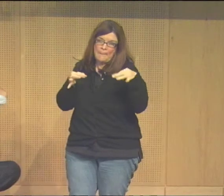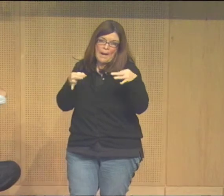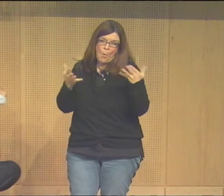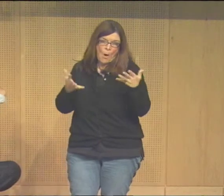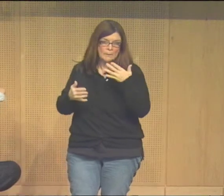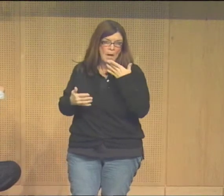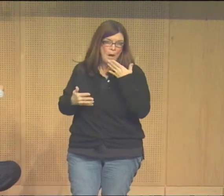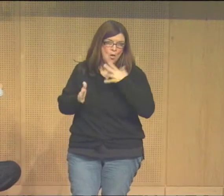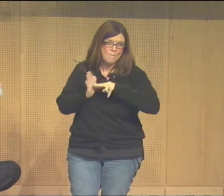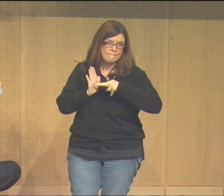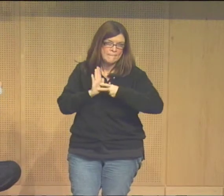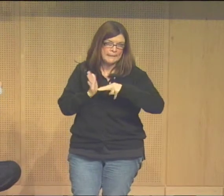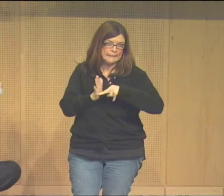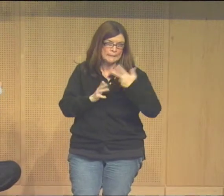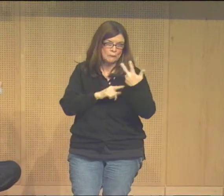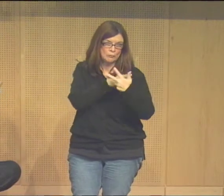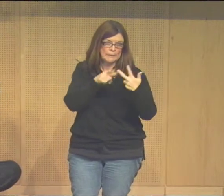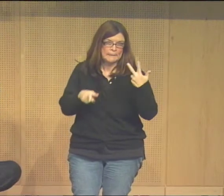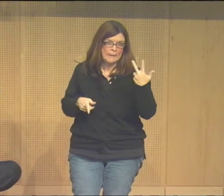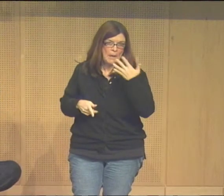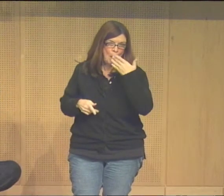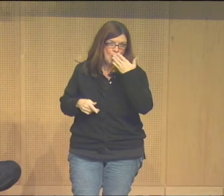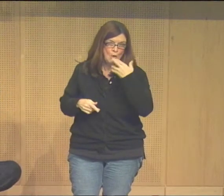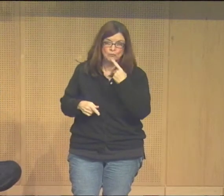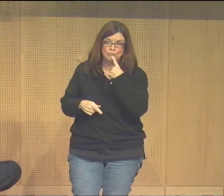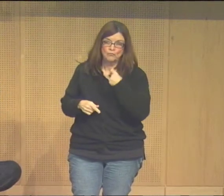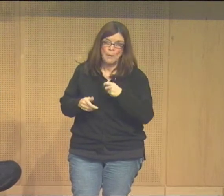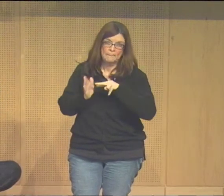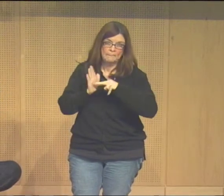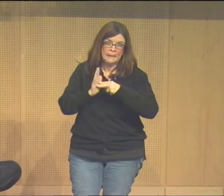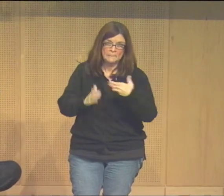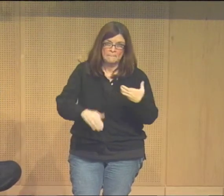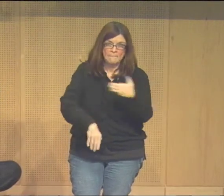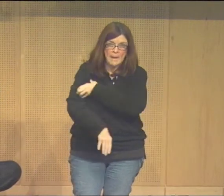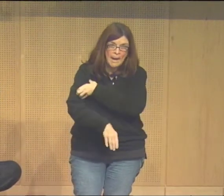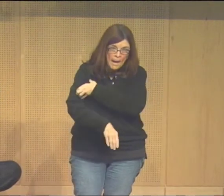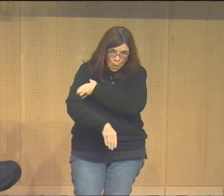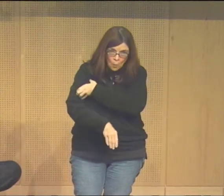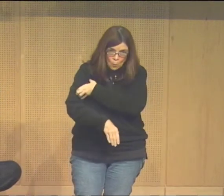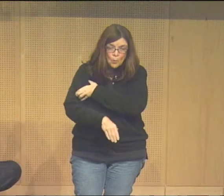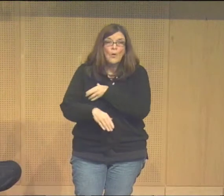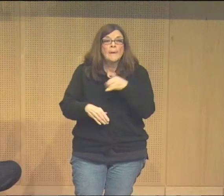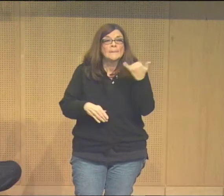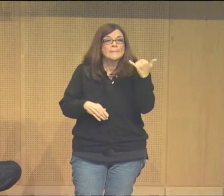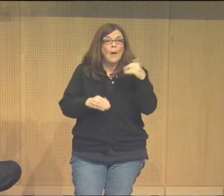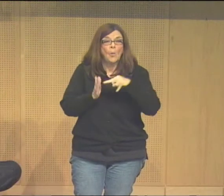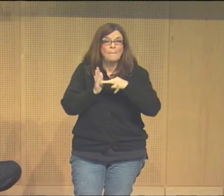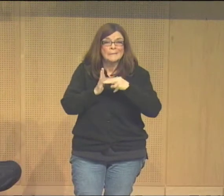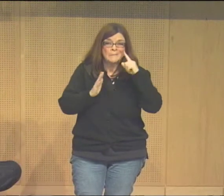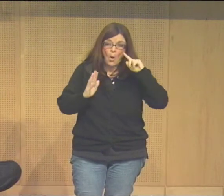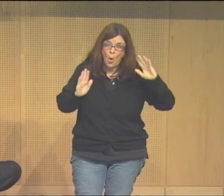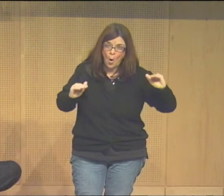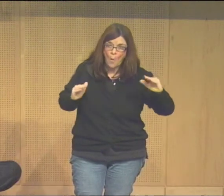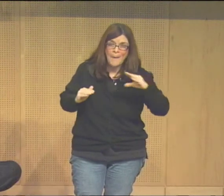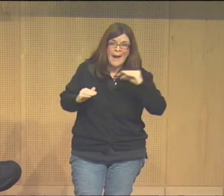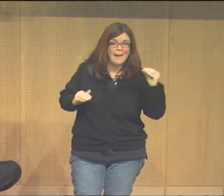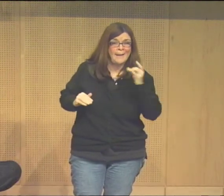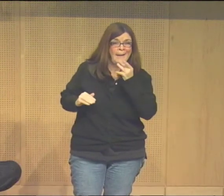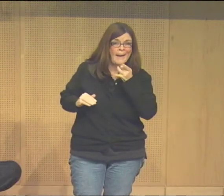I want to talk a little bit about what these colors represent. The colors that I tend to use most often. Red is power. And yellow is hope.